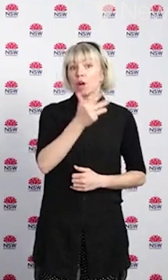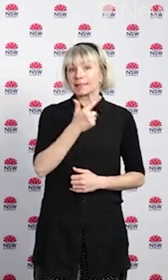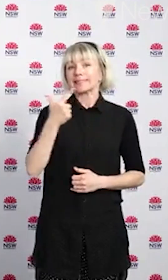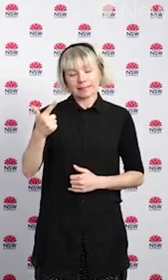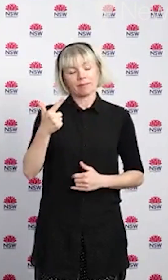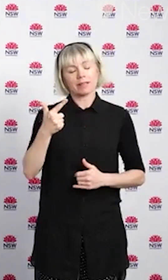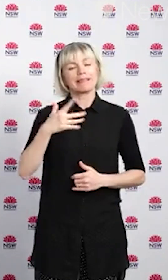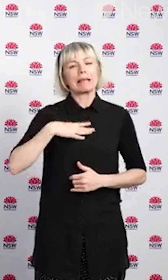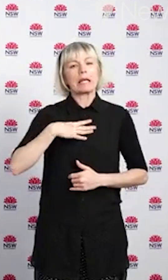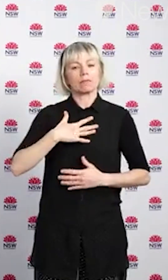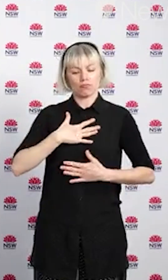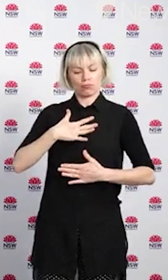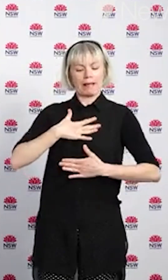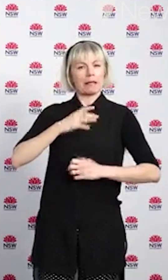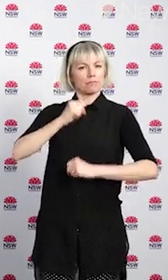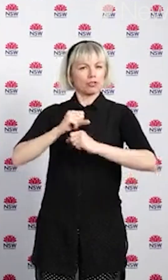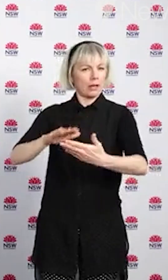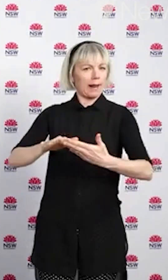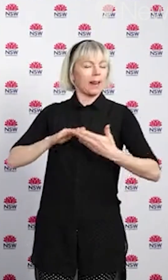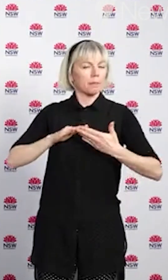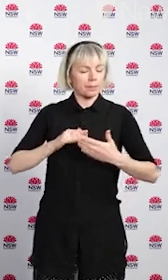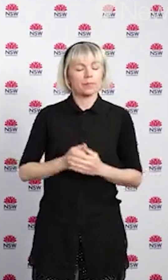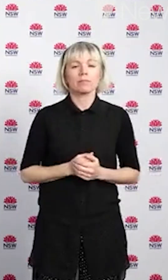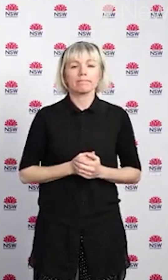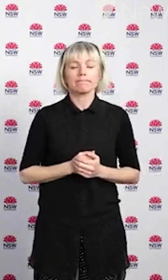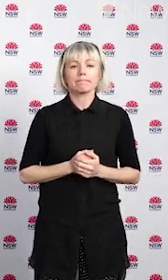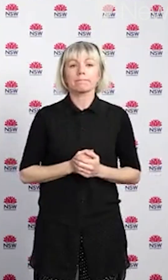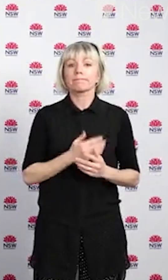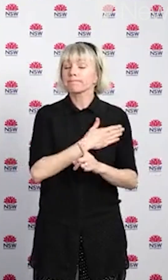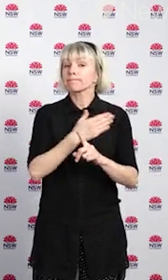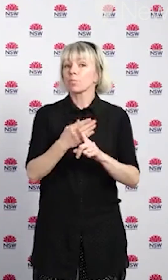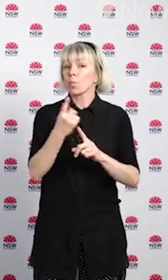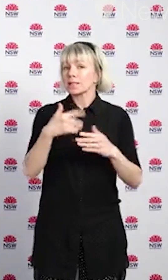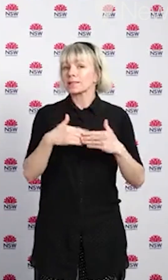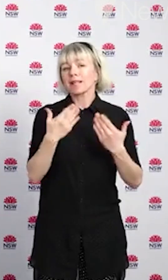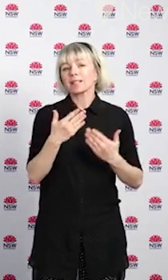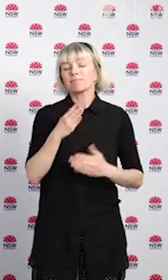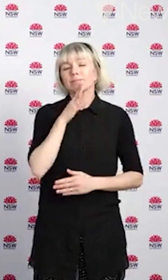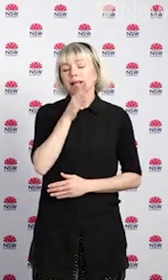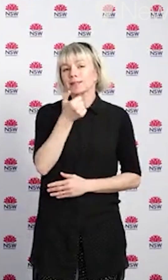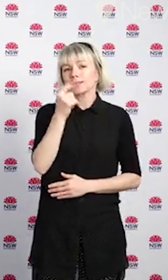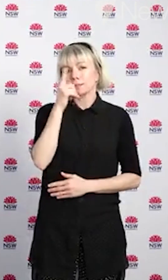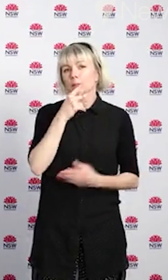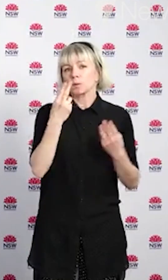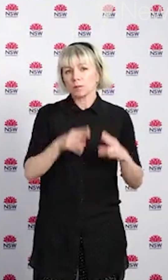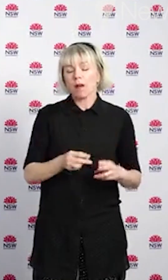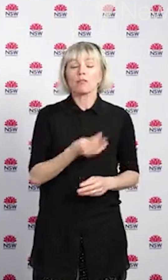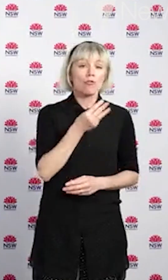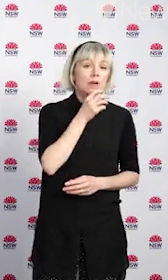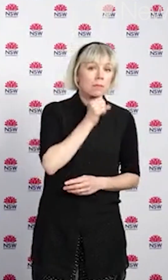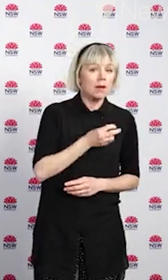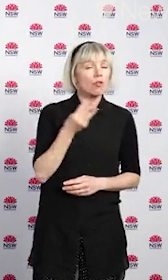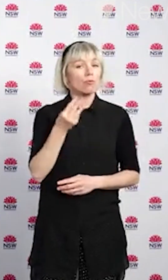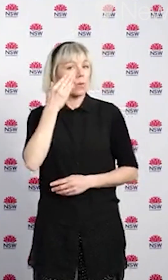Sadly we're reporting the deaths of six people who've been diagnosed with COVID three men and three women. One